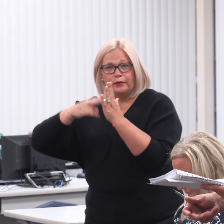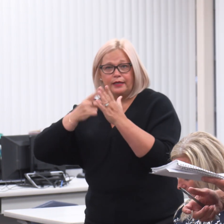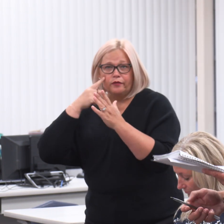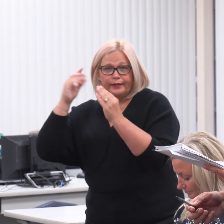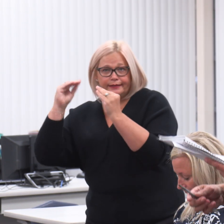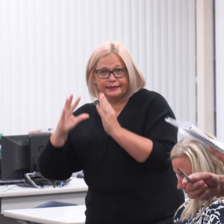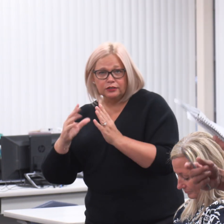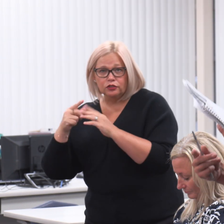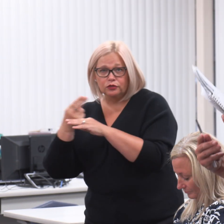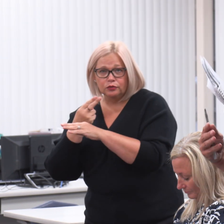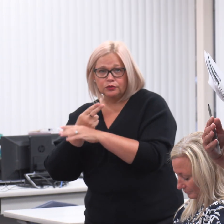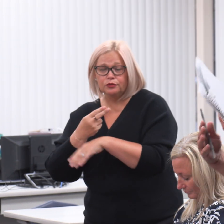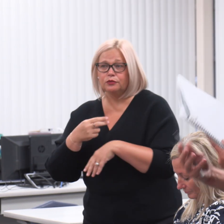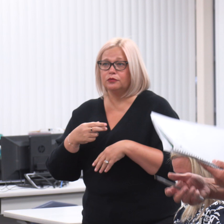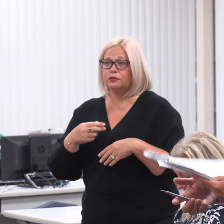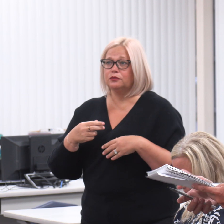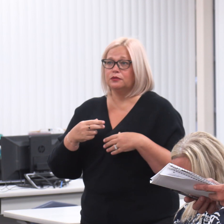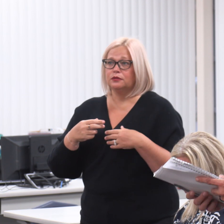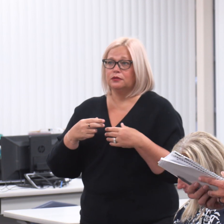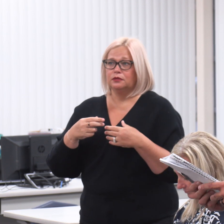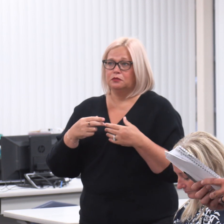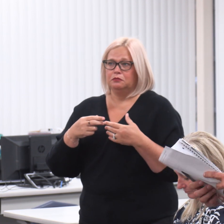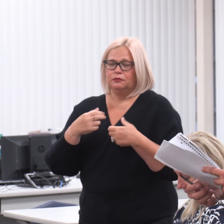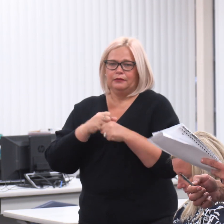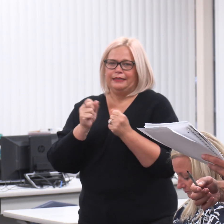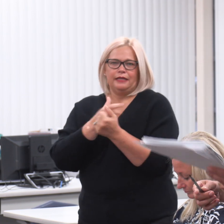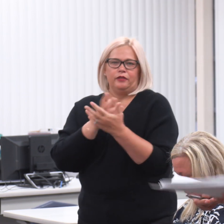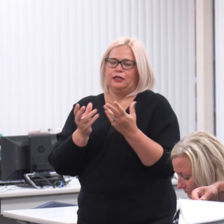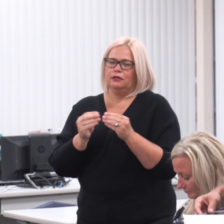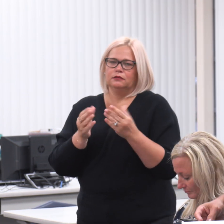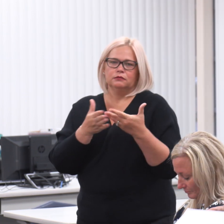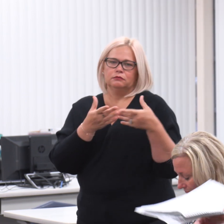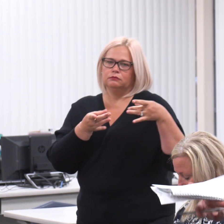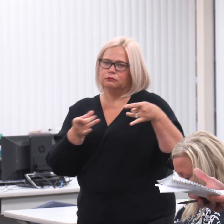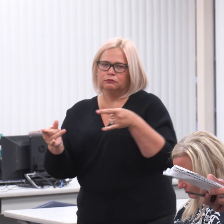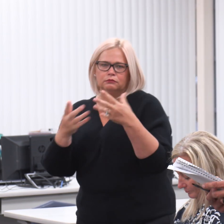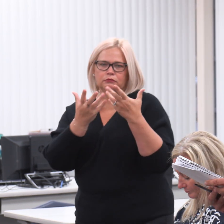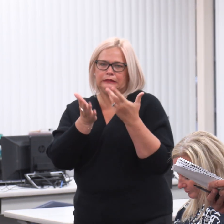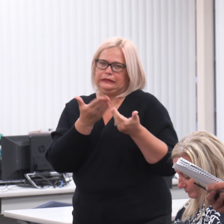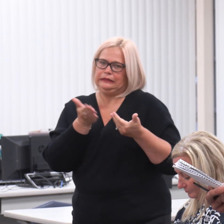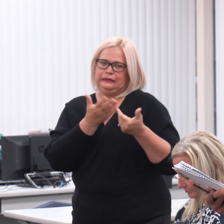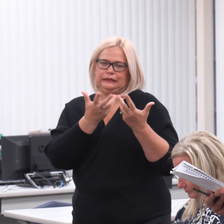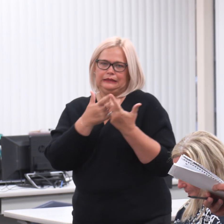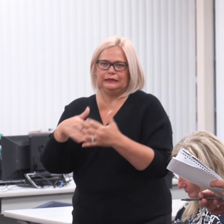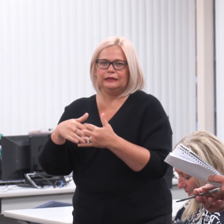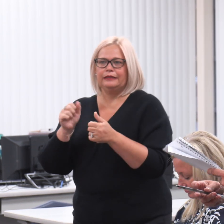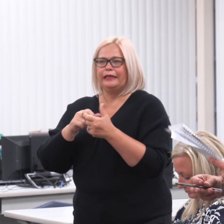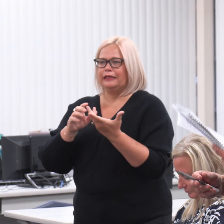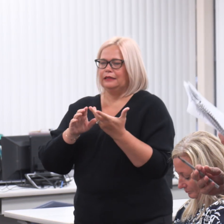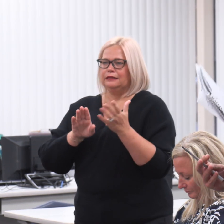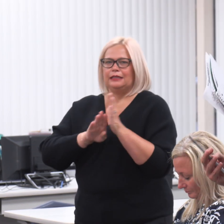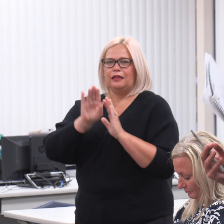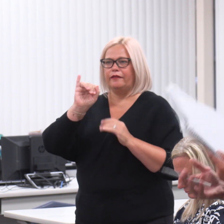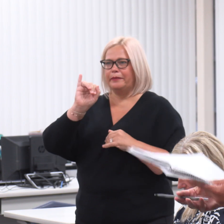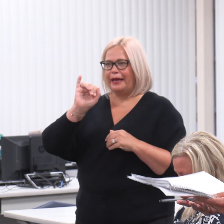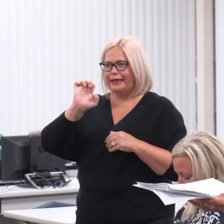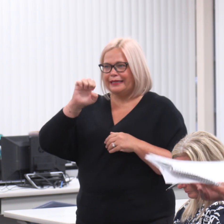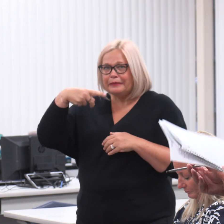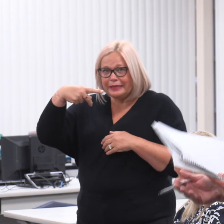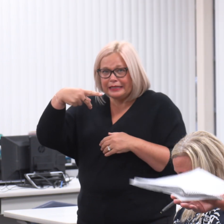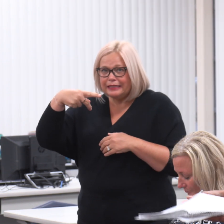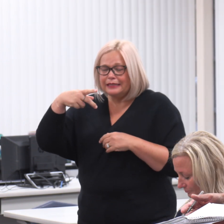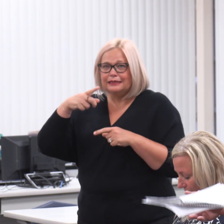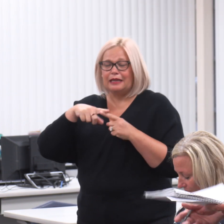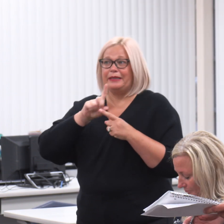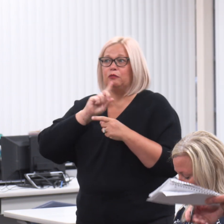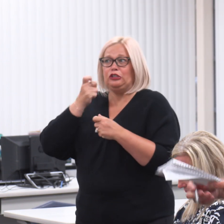teachers. It makes things so much easier. Special ed teachers are using them to help to develop IEPs. There's just so much there that